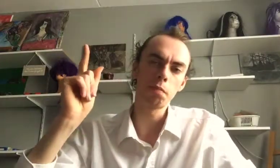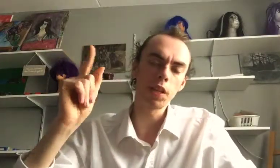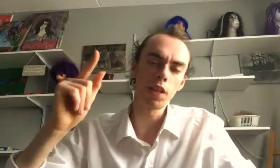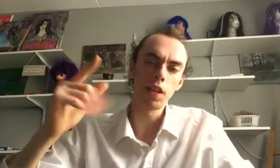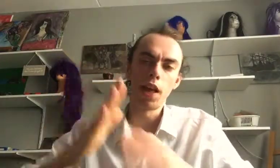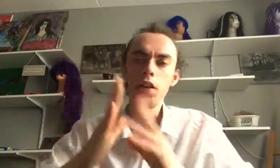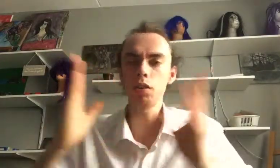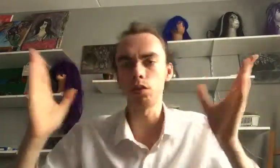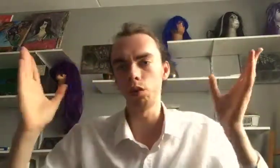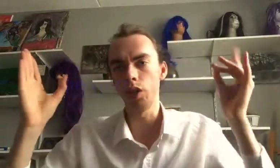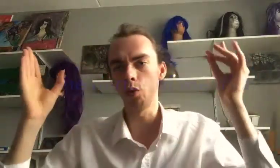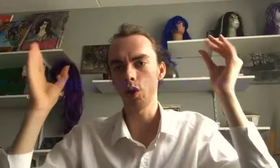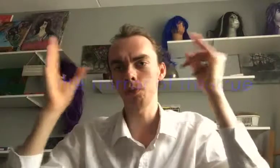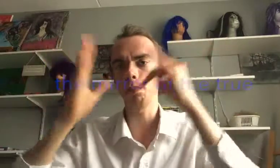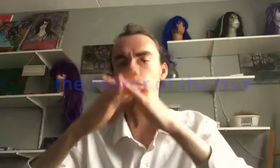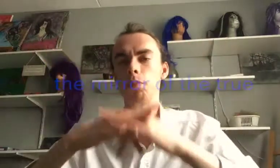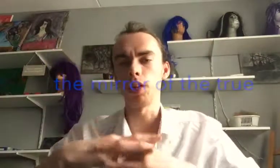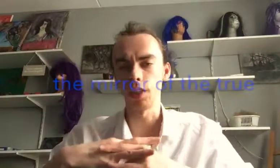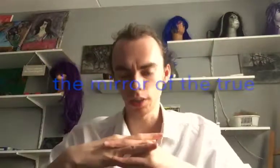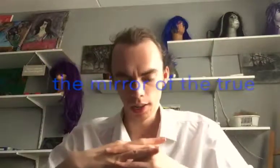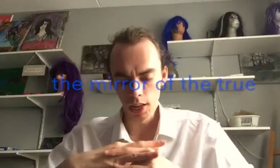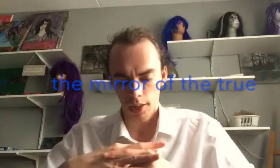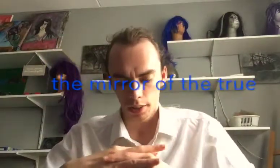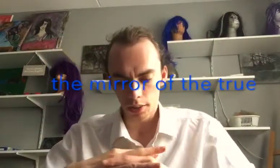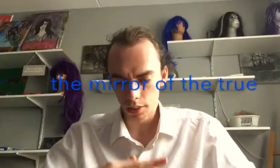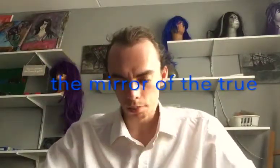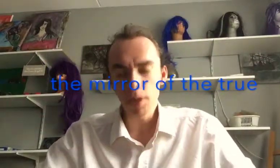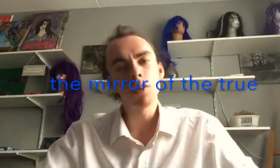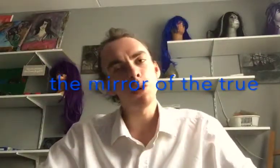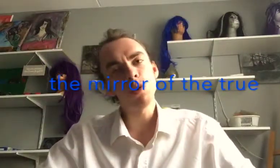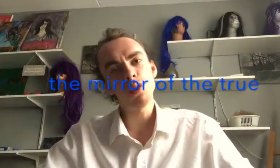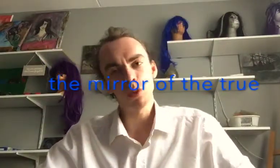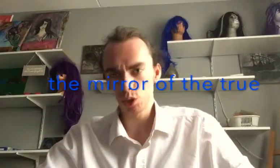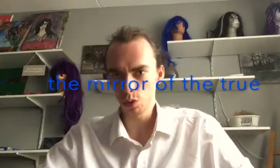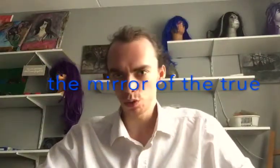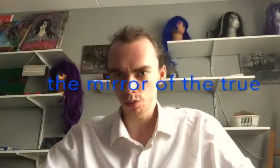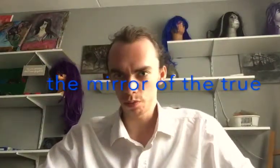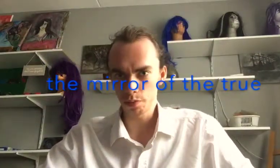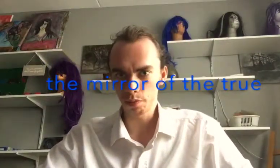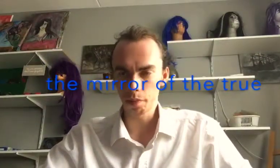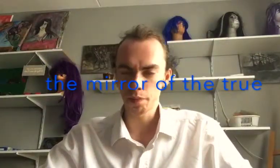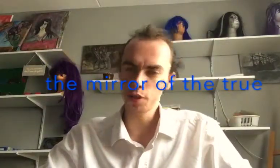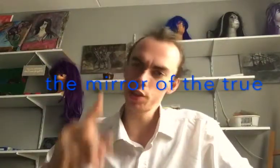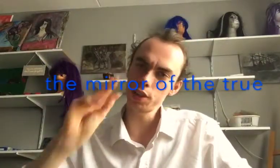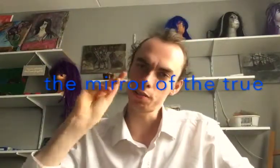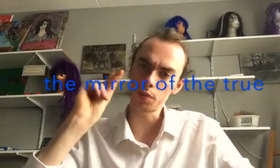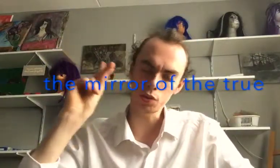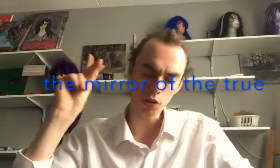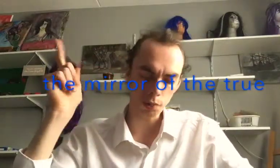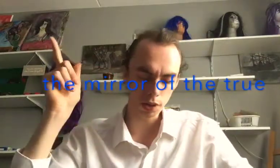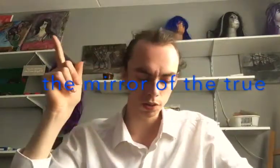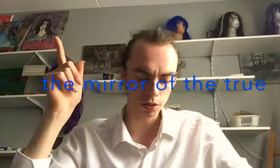Hello and welcome by the mirror of the truth. Today I'm talking about